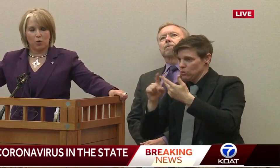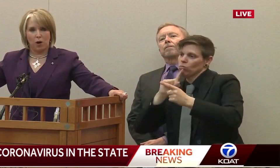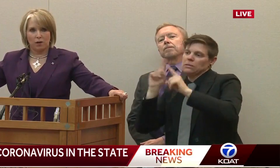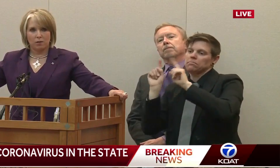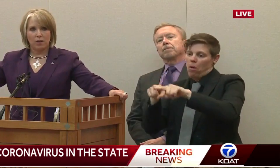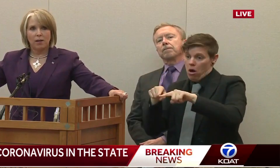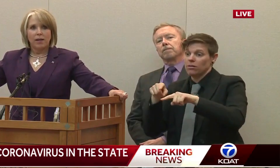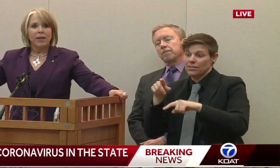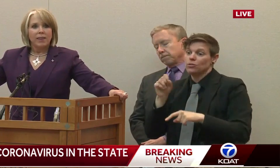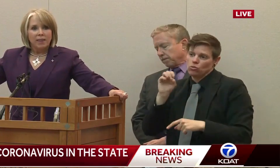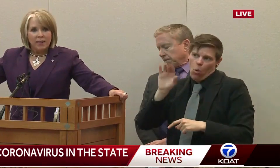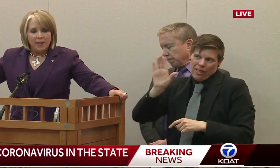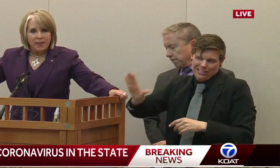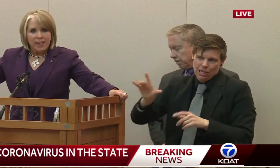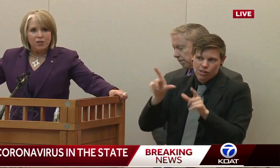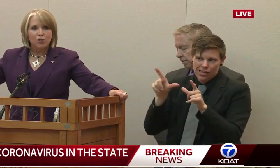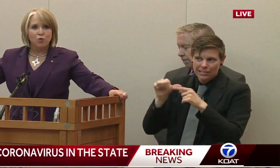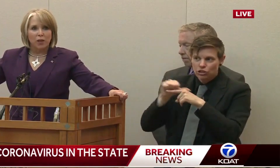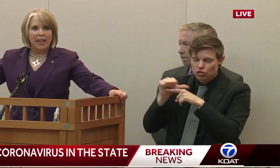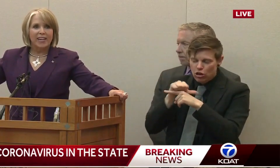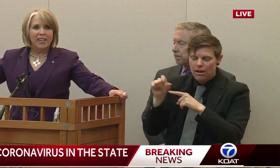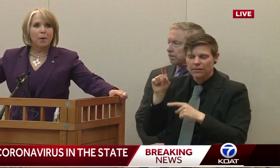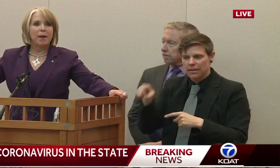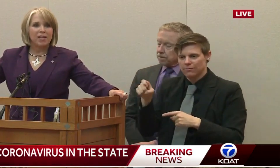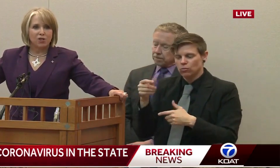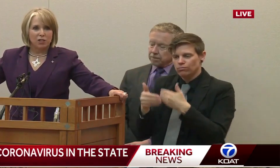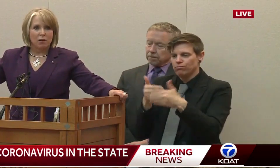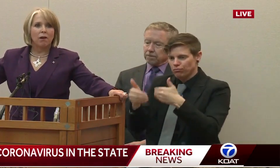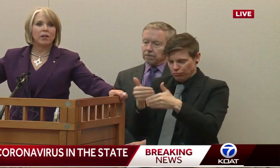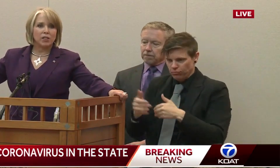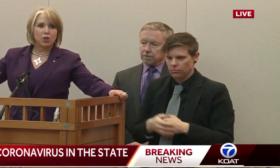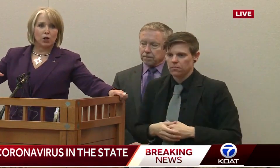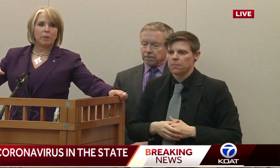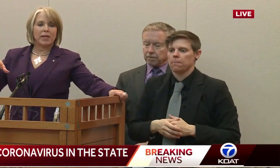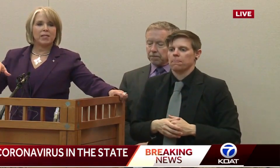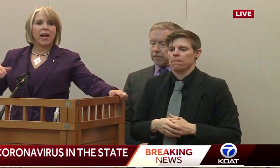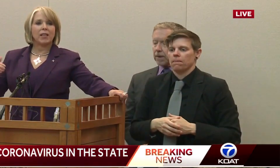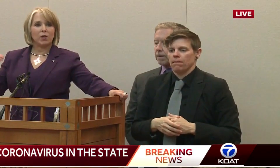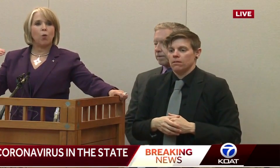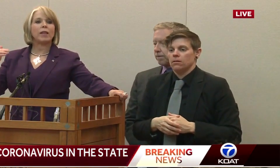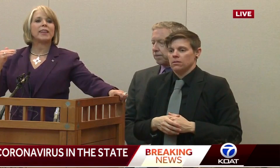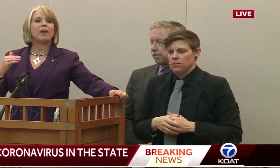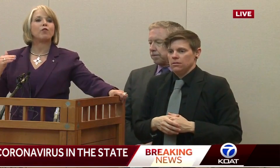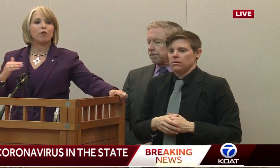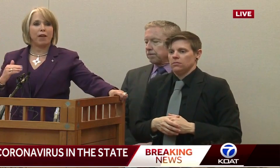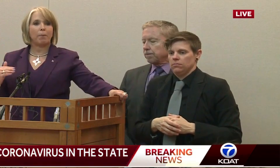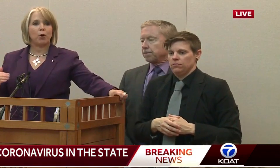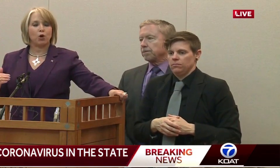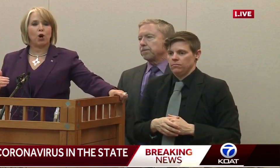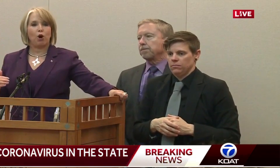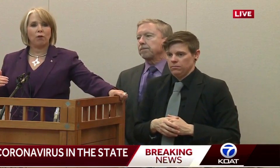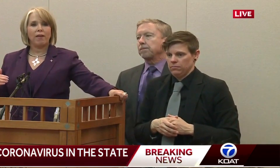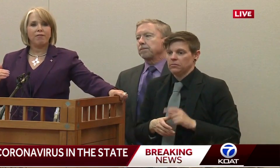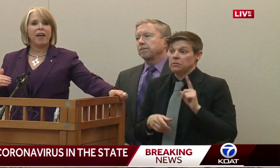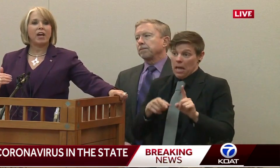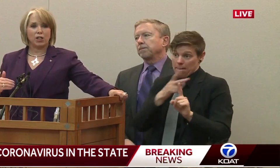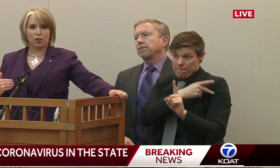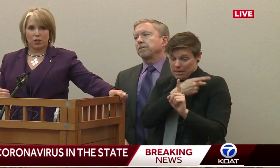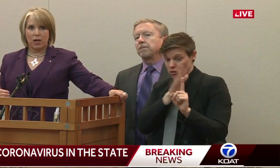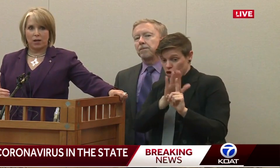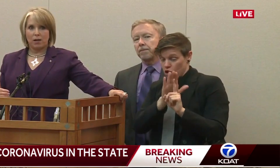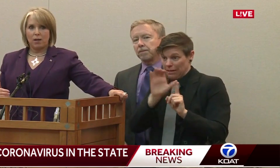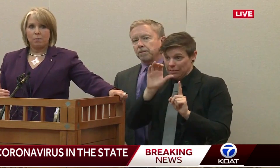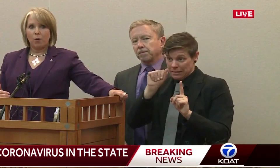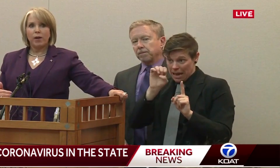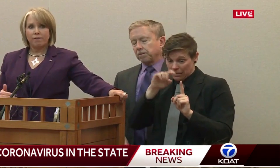license requires. The issues related to that patient are going to determine exactly what level of that protocol they